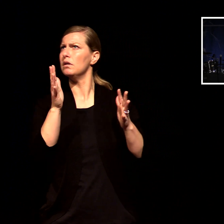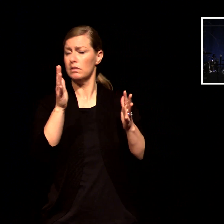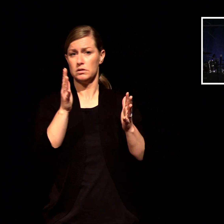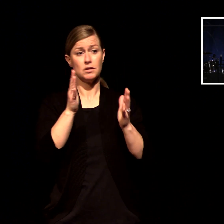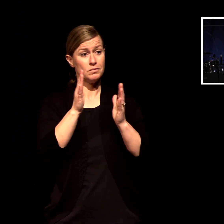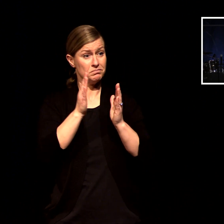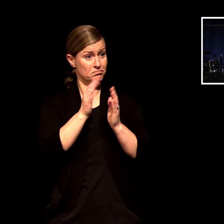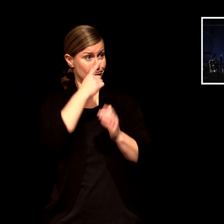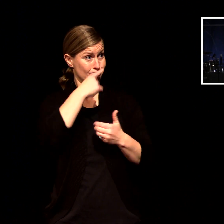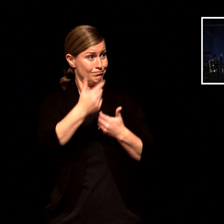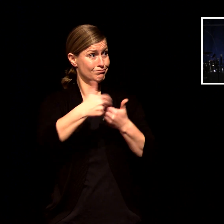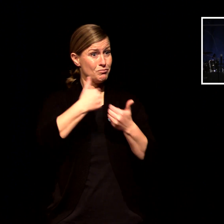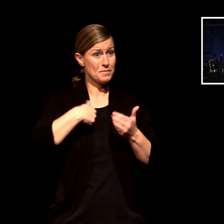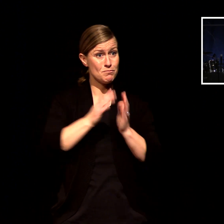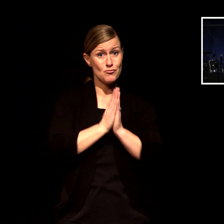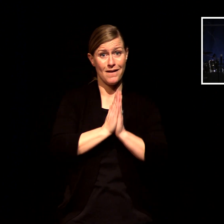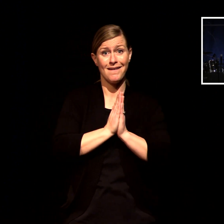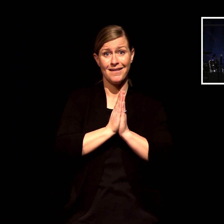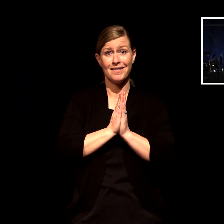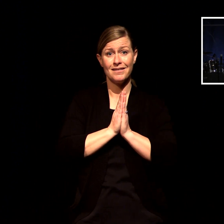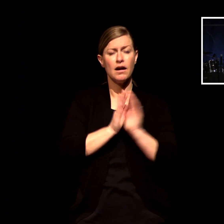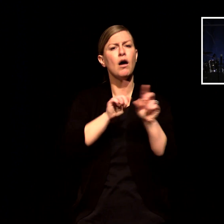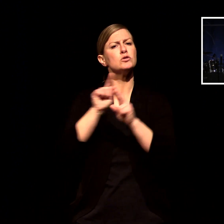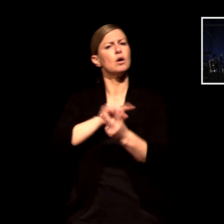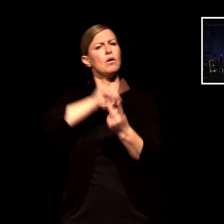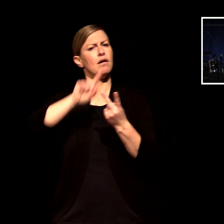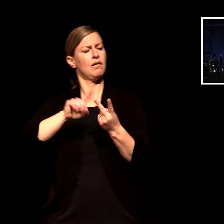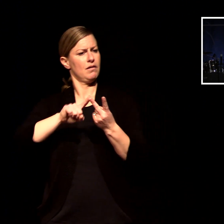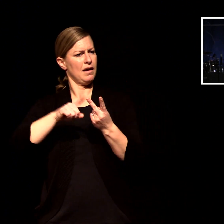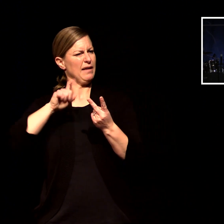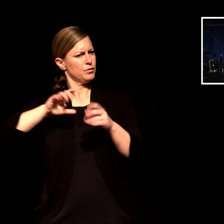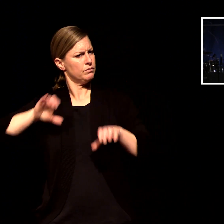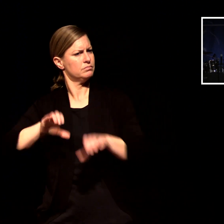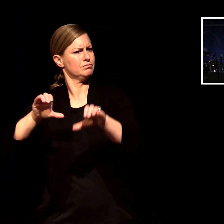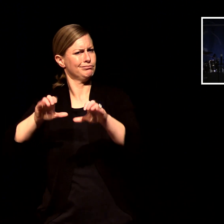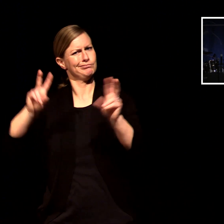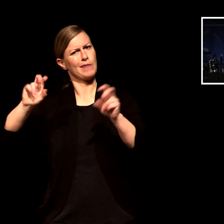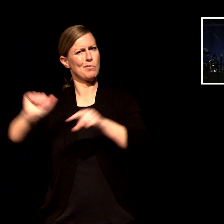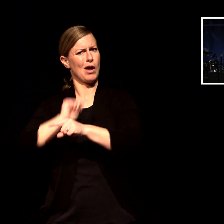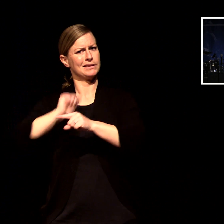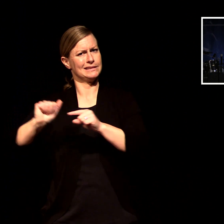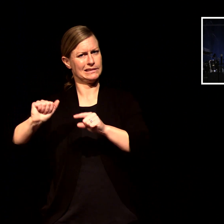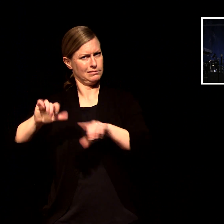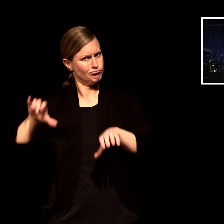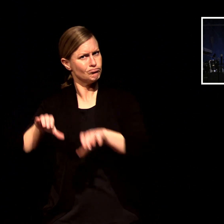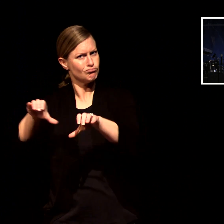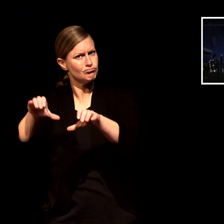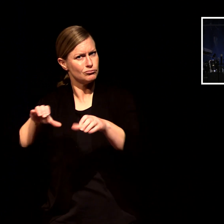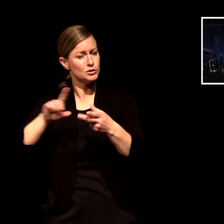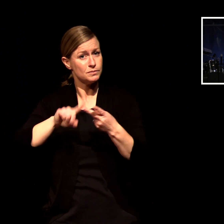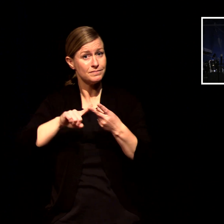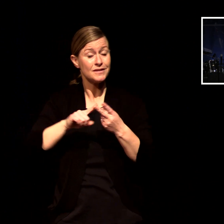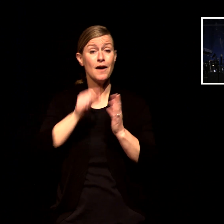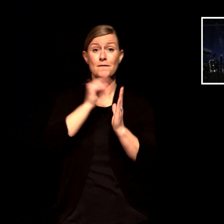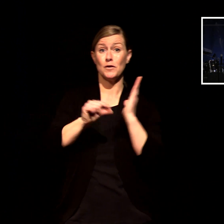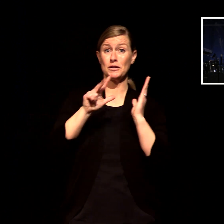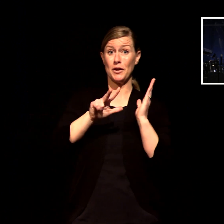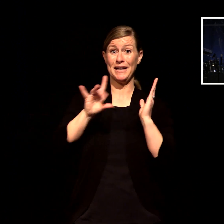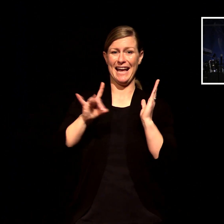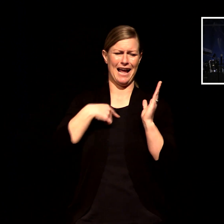thing is we just need to start putting these things into practice we need to start doing these things verse 38 i just love it we just talked about it pray